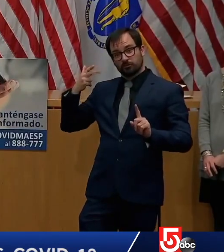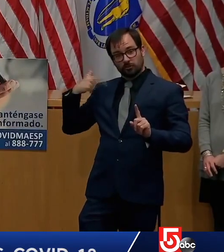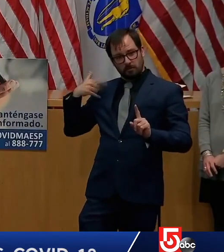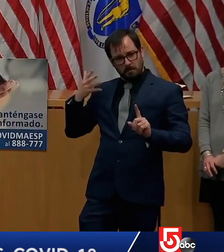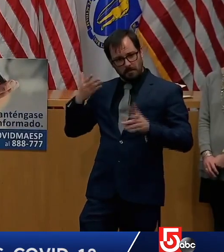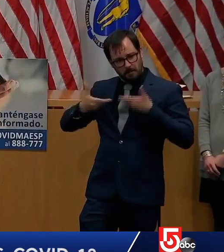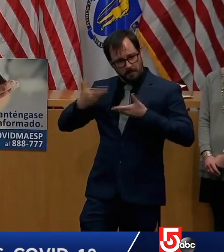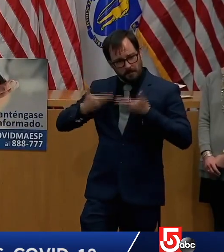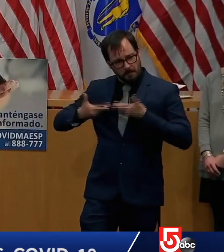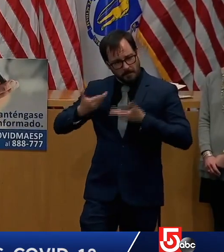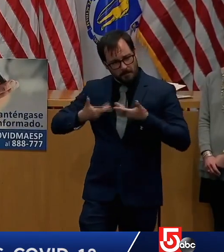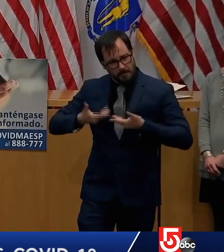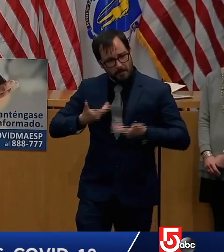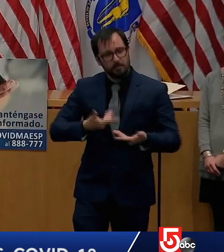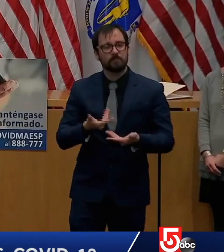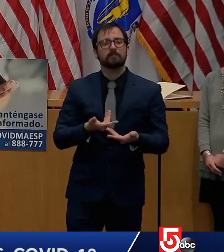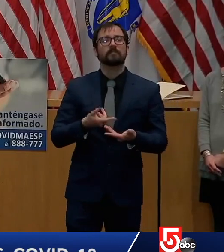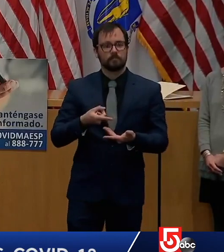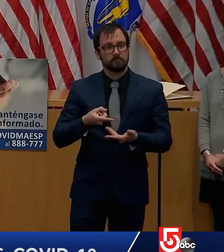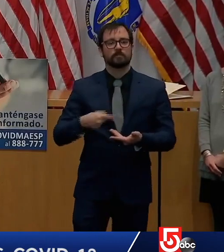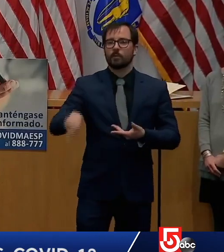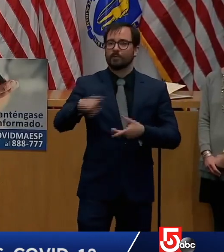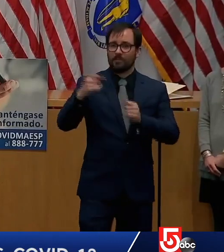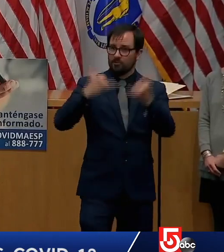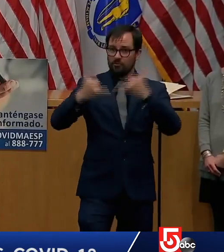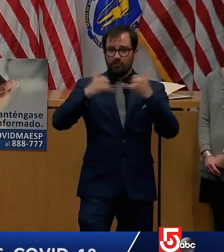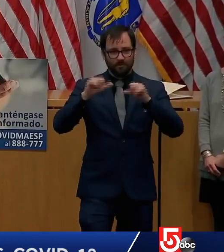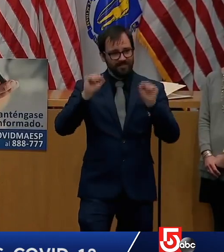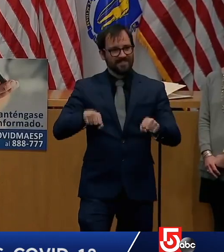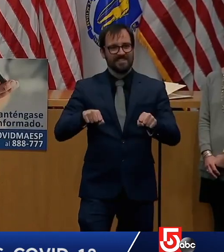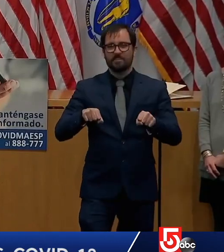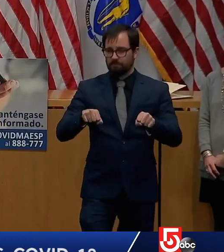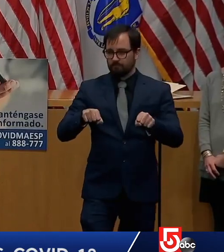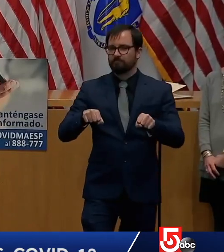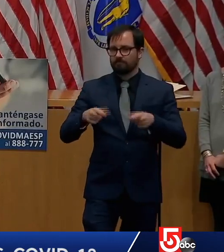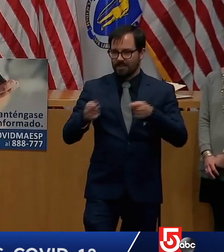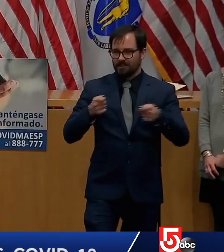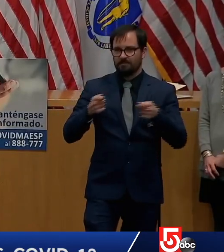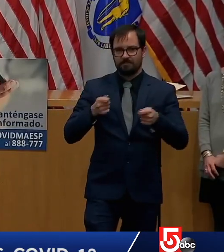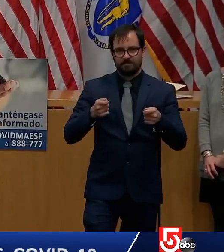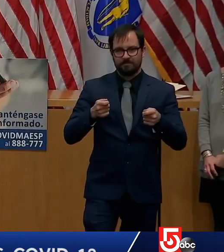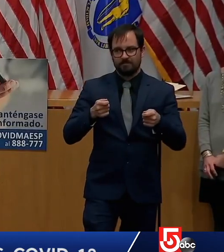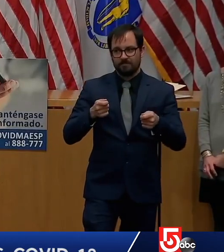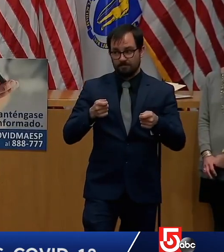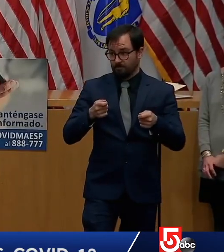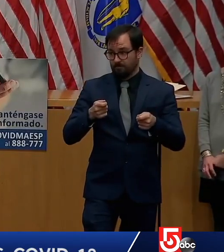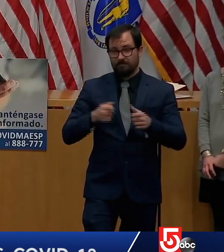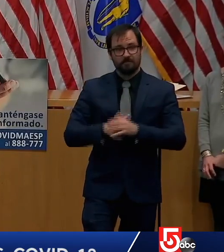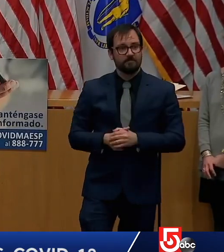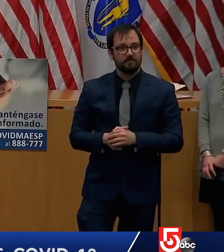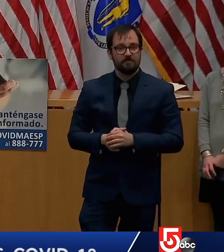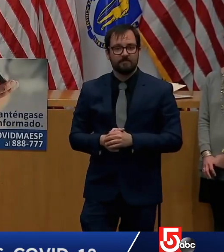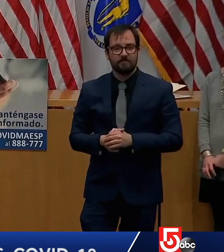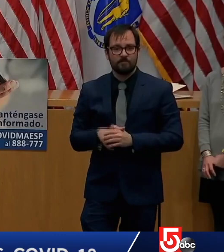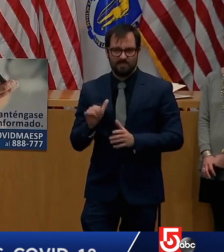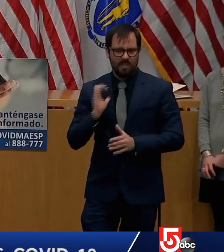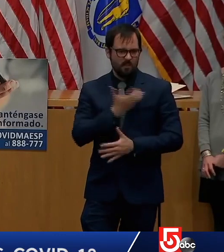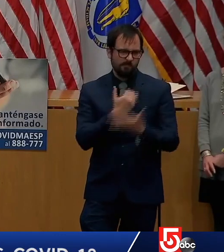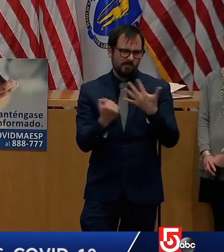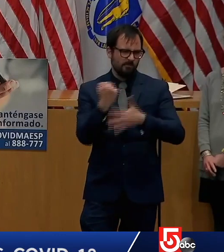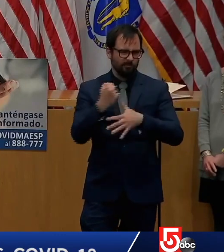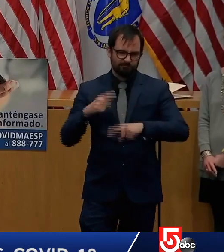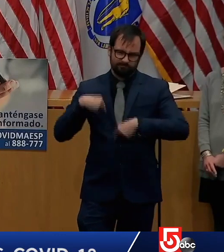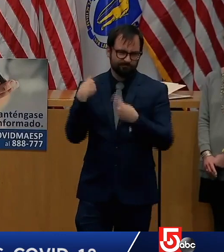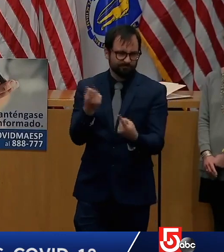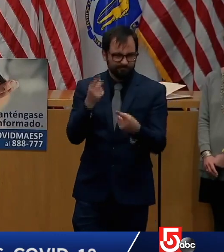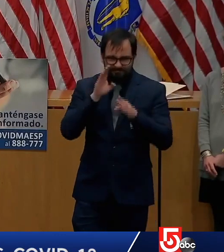times, 12 times, 15 times what they've ever seen before in the traditional program. And that's why we've held town halls basically every single day